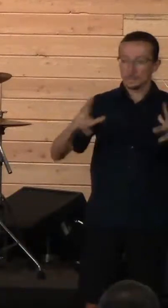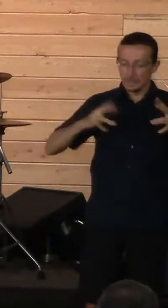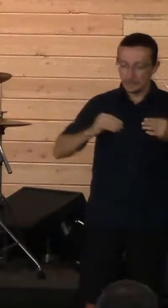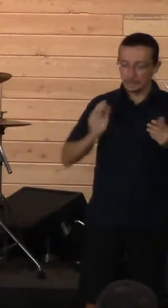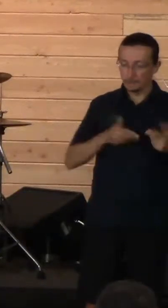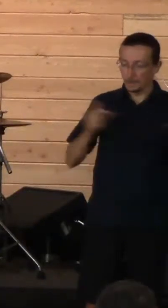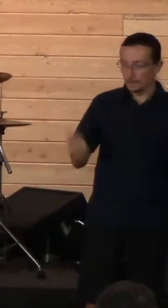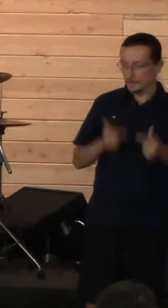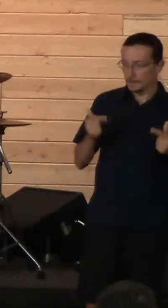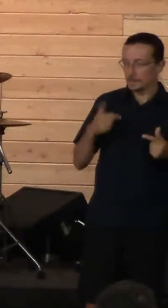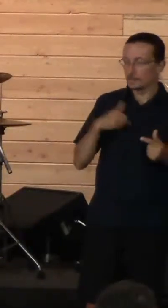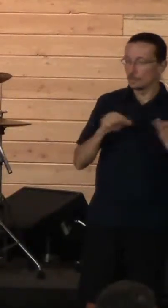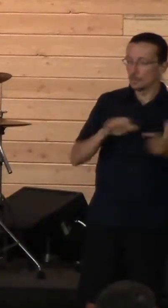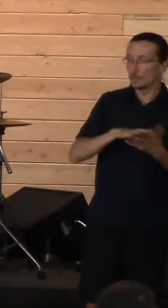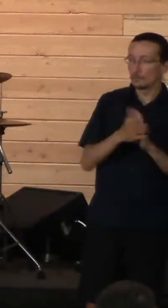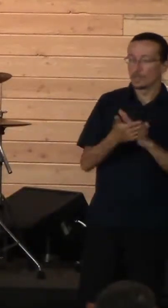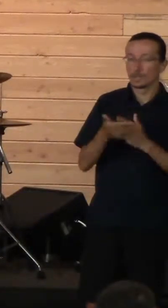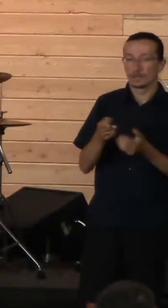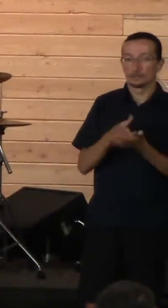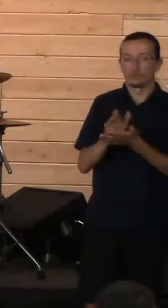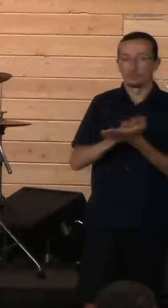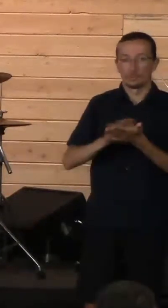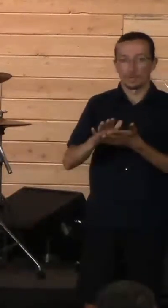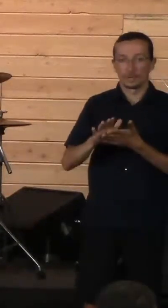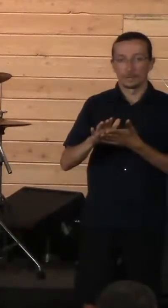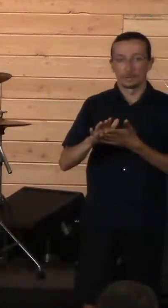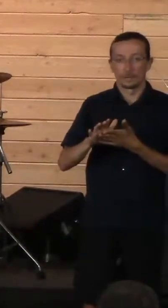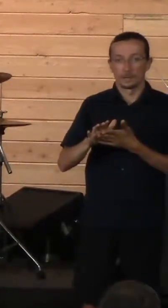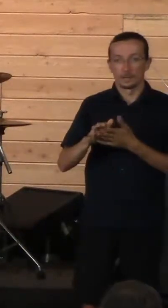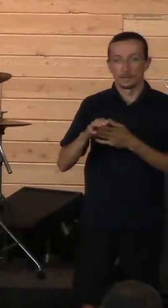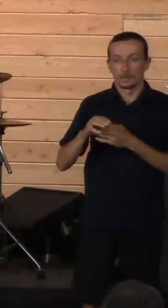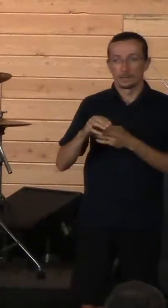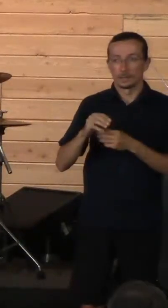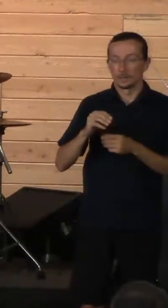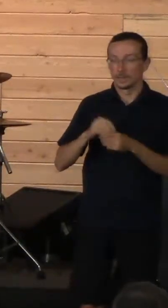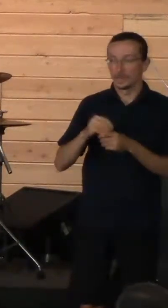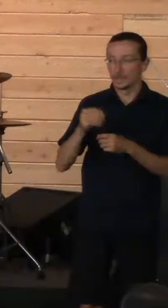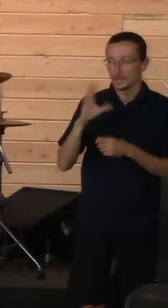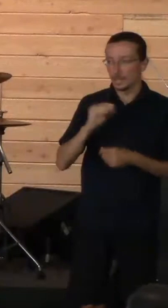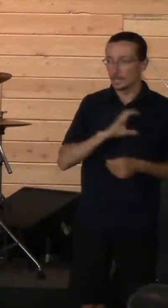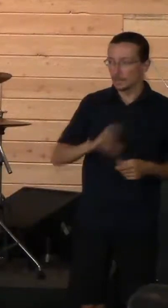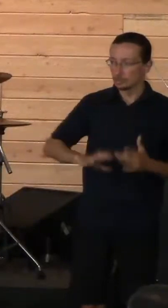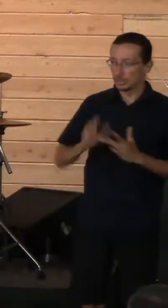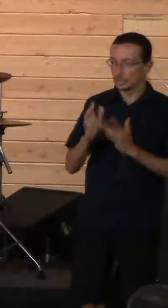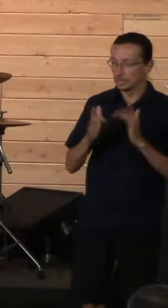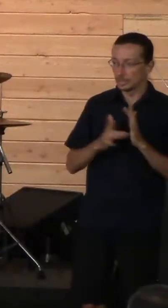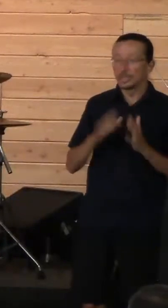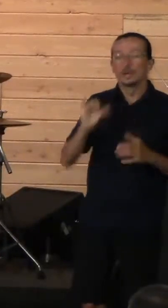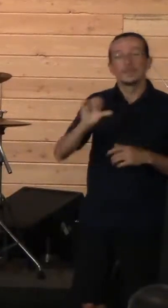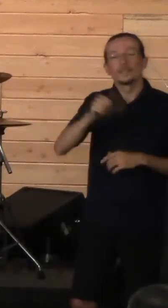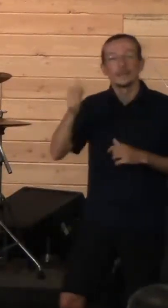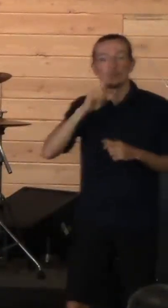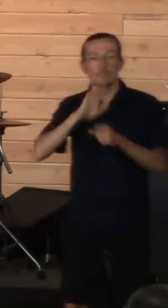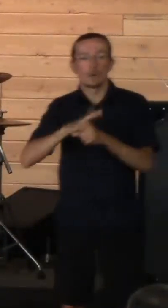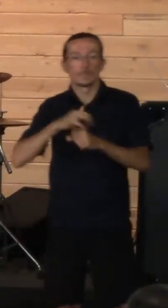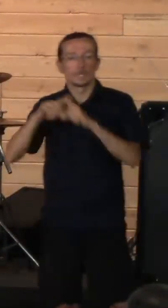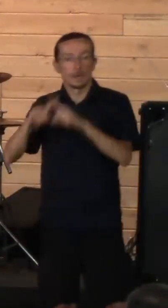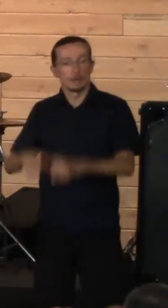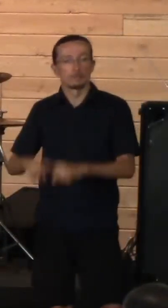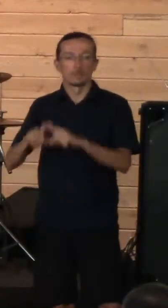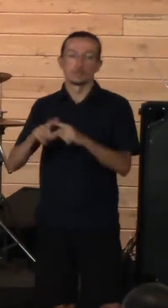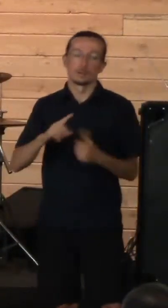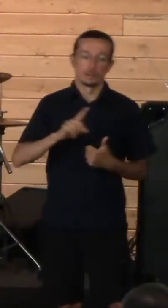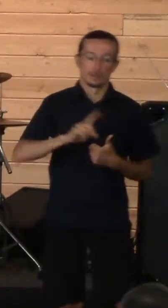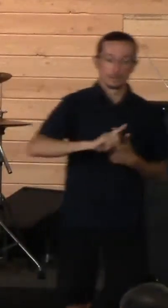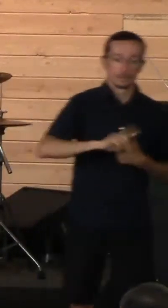in God that is Christ Jesus. And so that's the other promise I lean on is that, one, there's healing. And two,